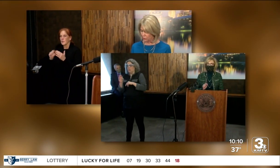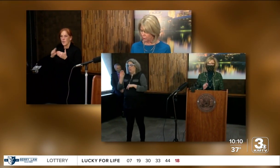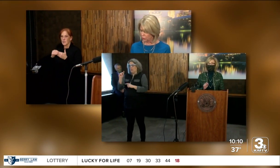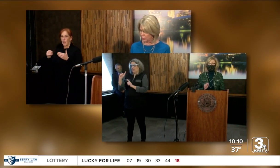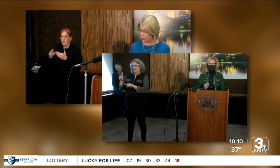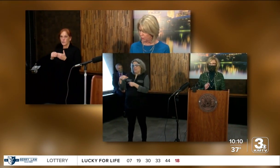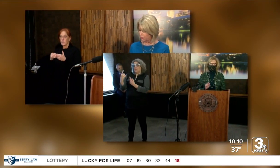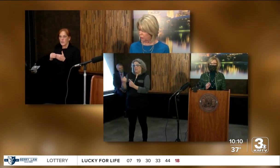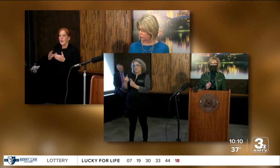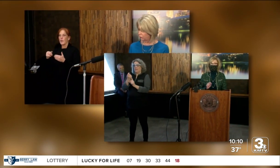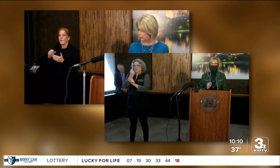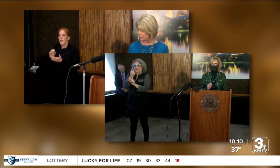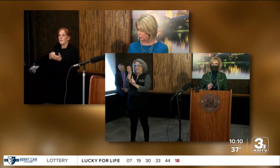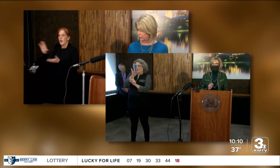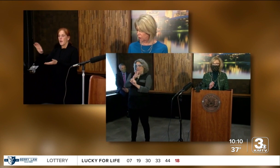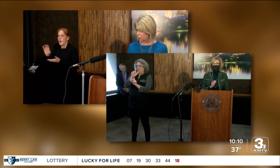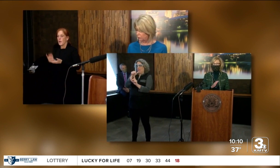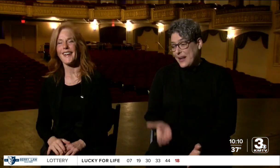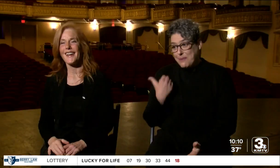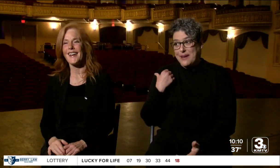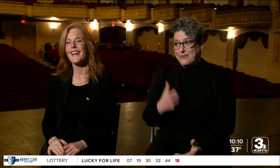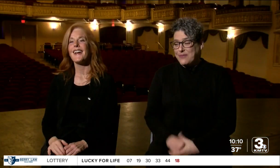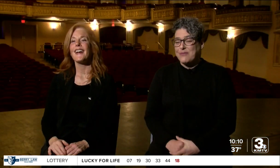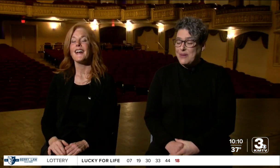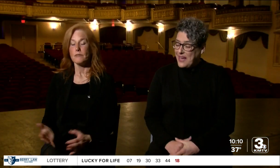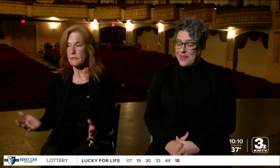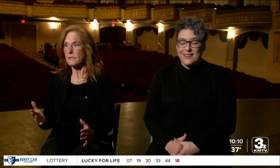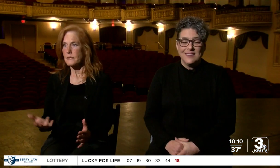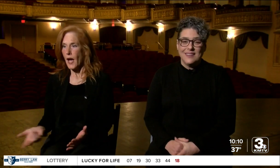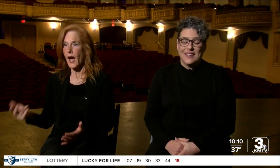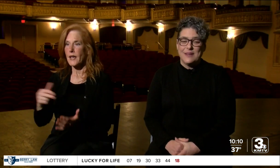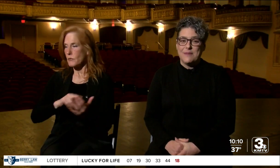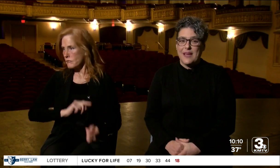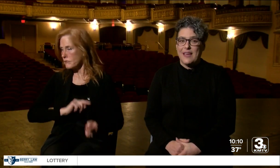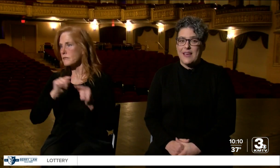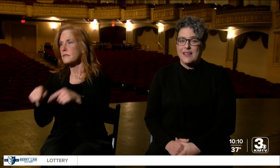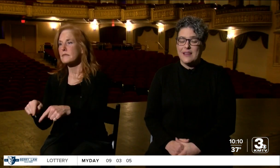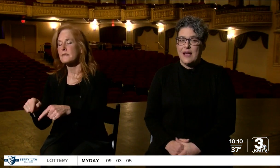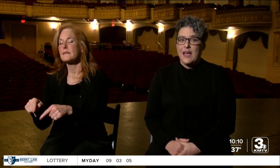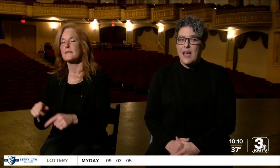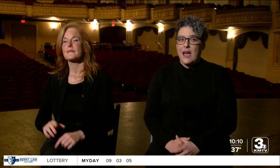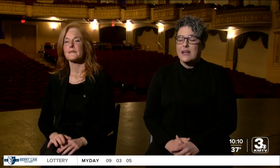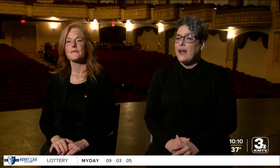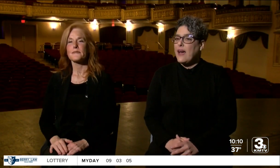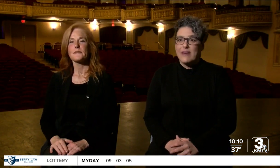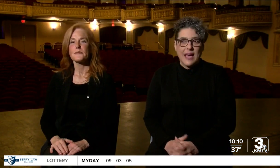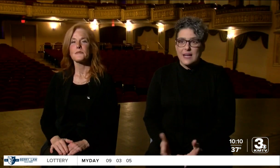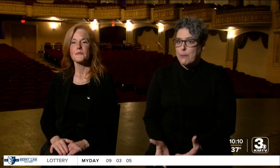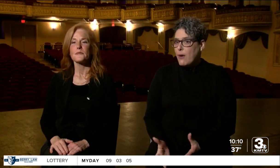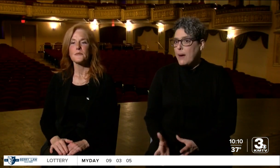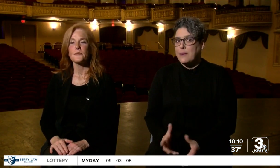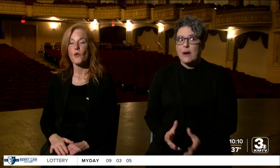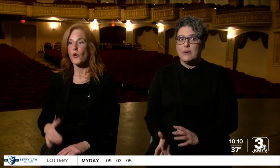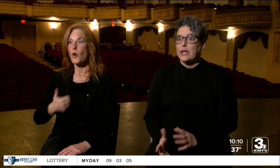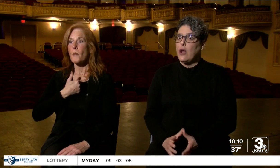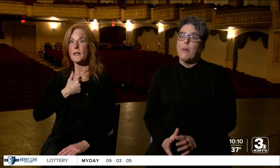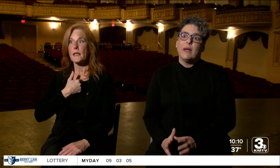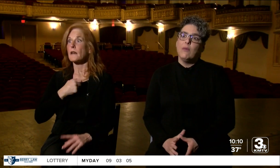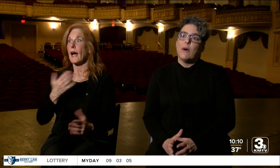that call across the state. I got up, I went down there and not having had any prep, not really knowing